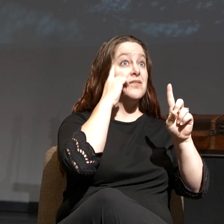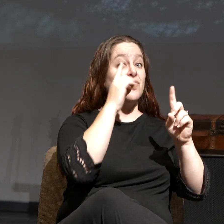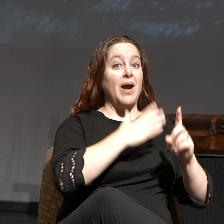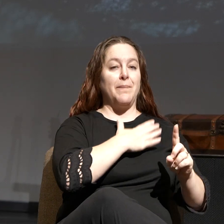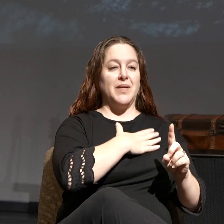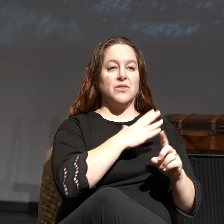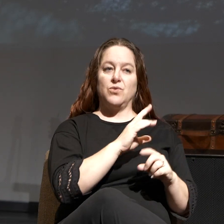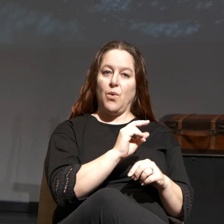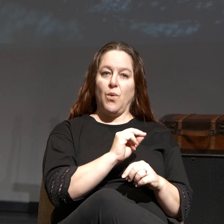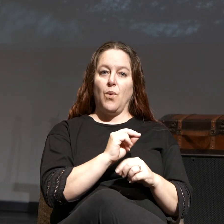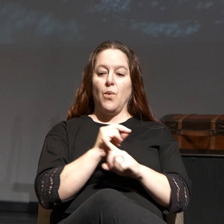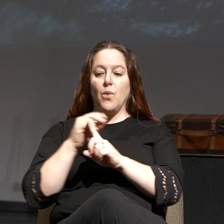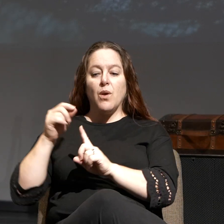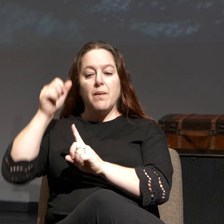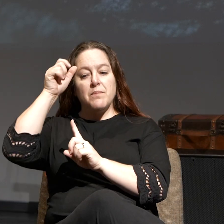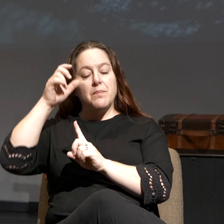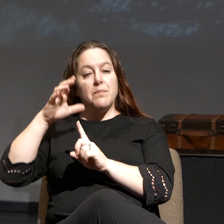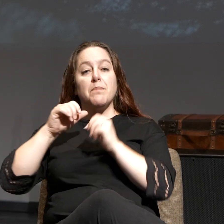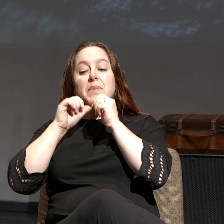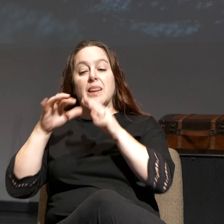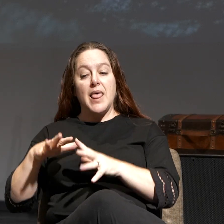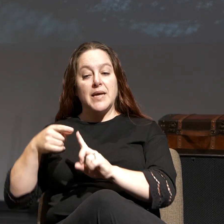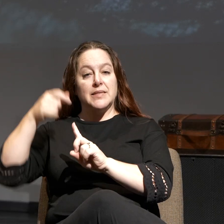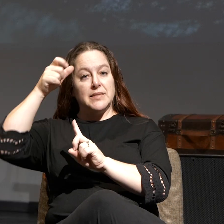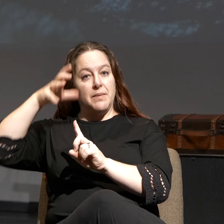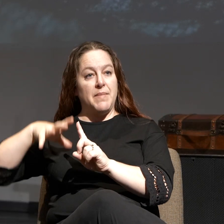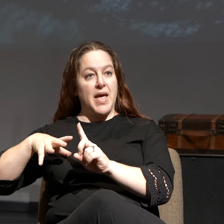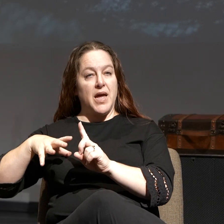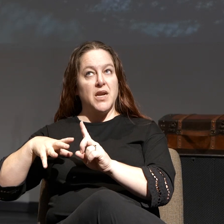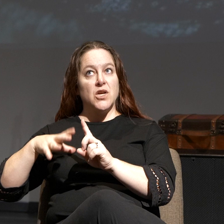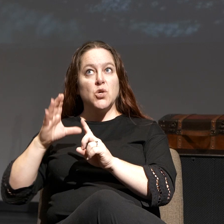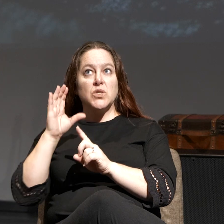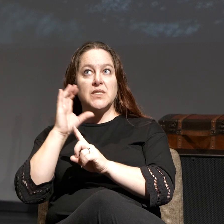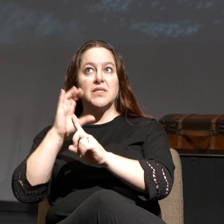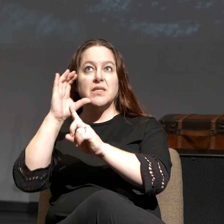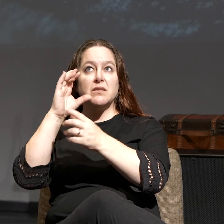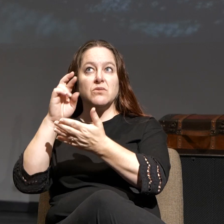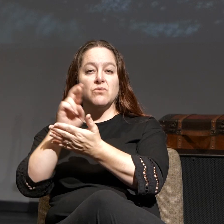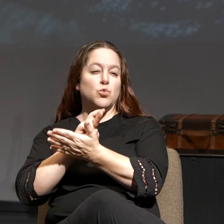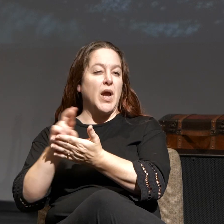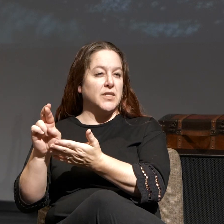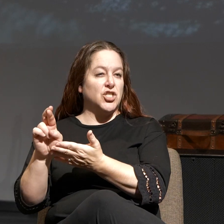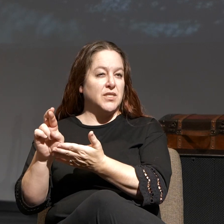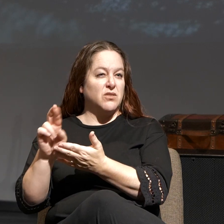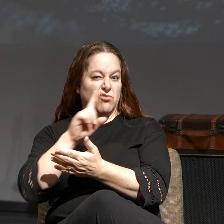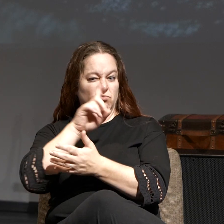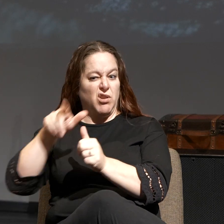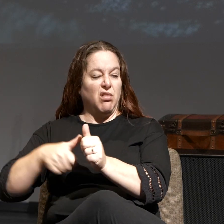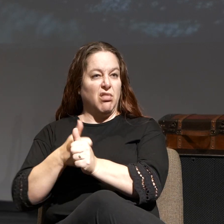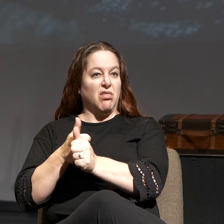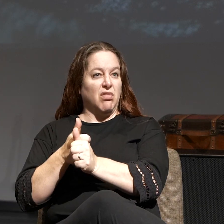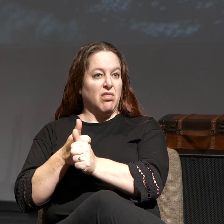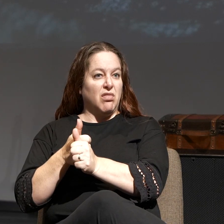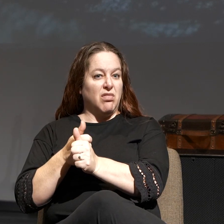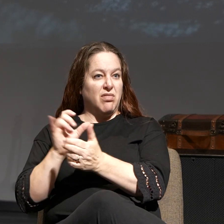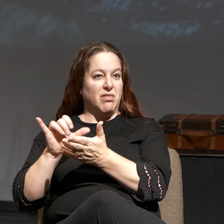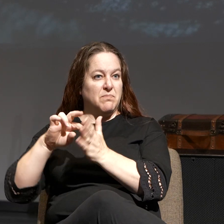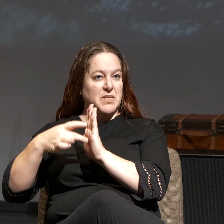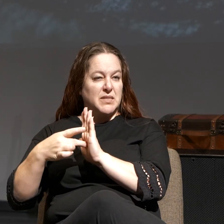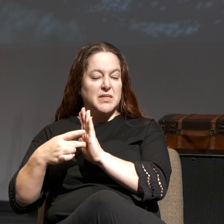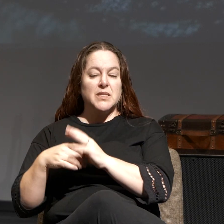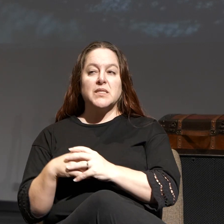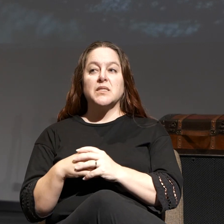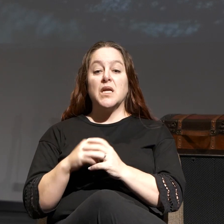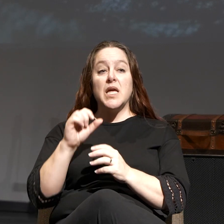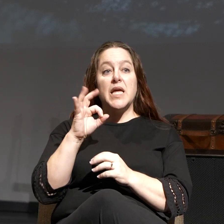But blessed is the man who seeks righteousness is the implication here. See, if you